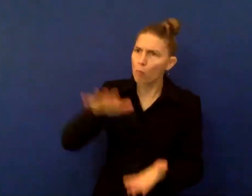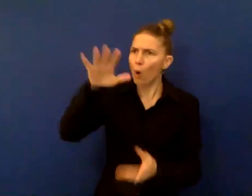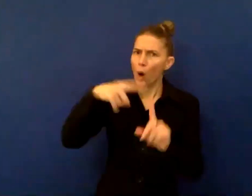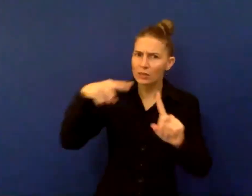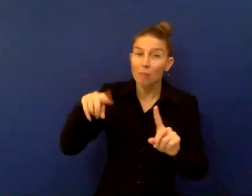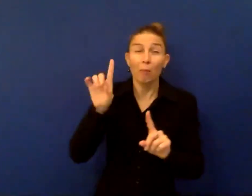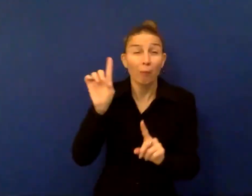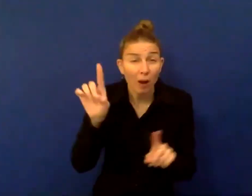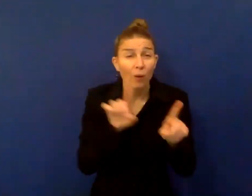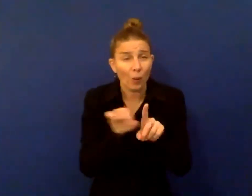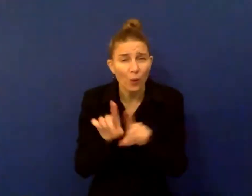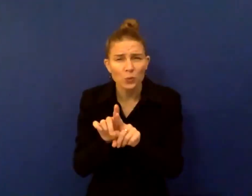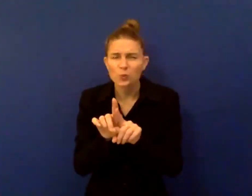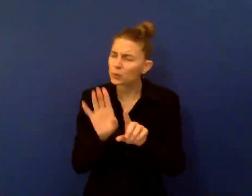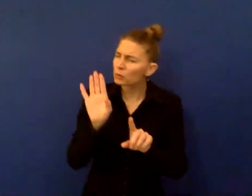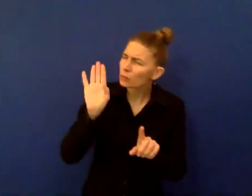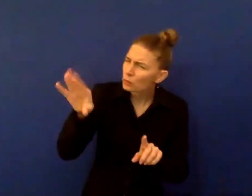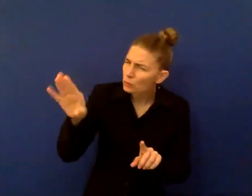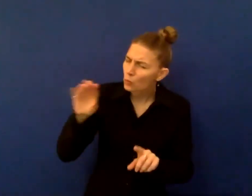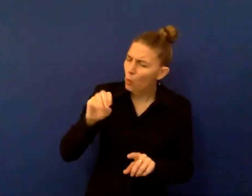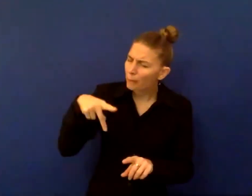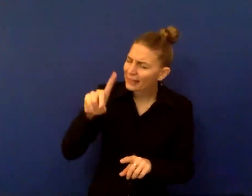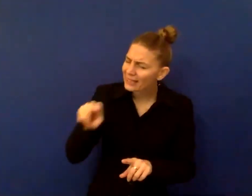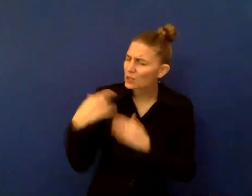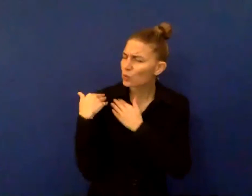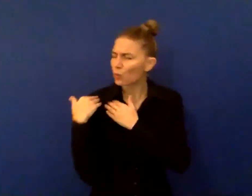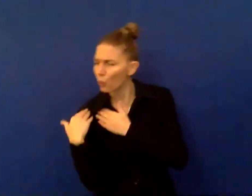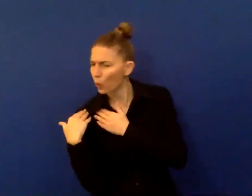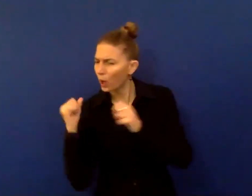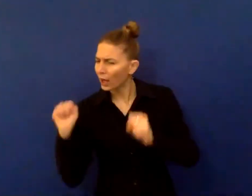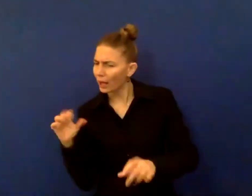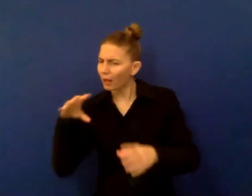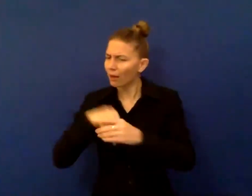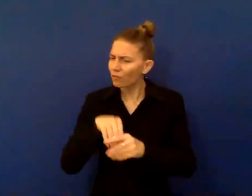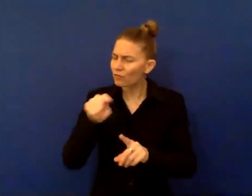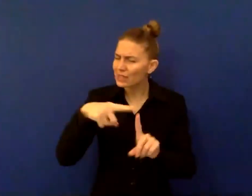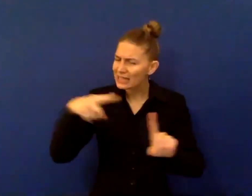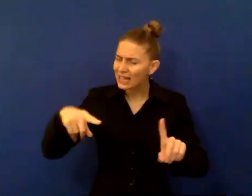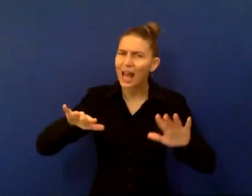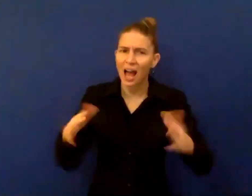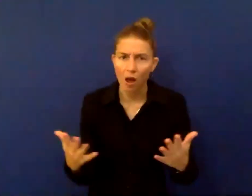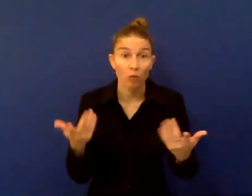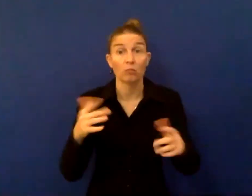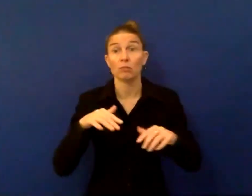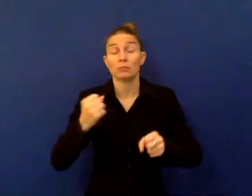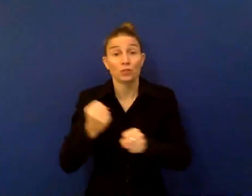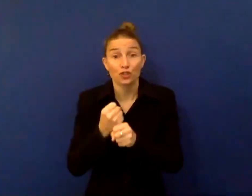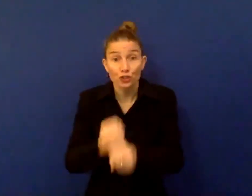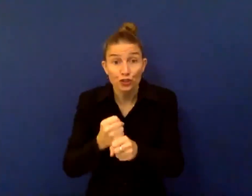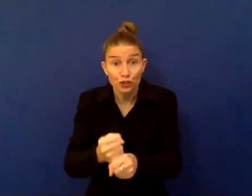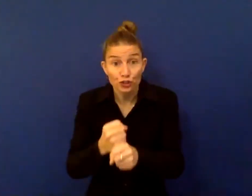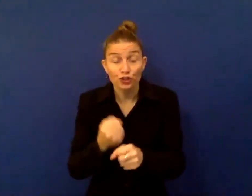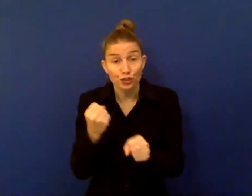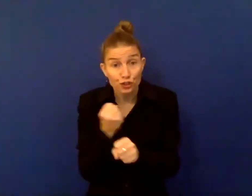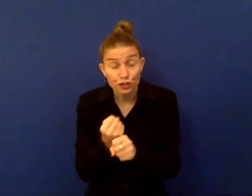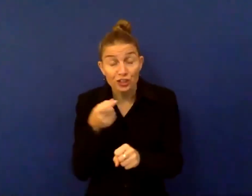different possible roles that OPDs can play in this in this field of data, how to generate data, how community